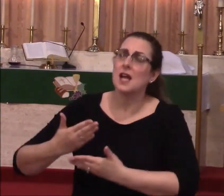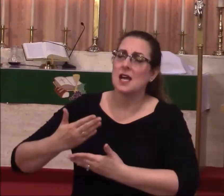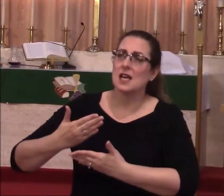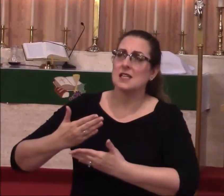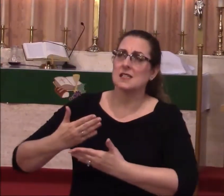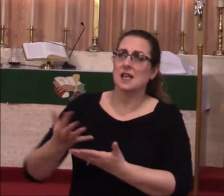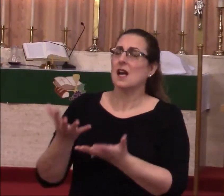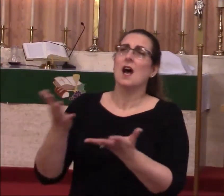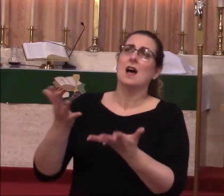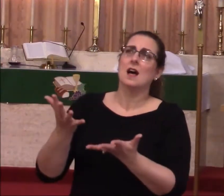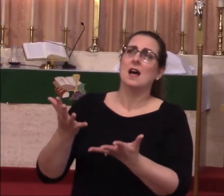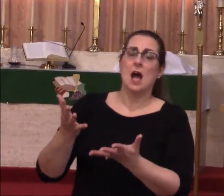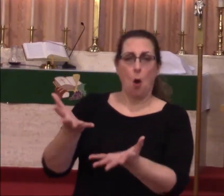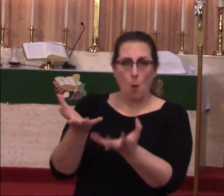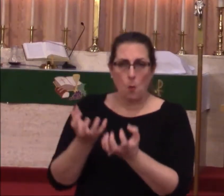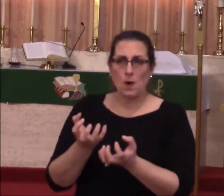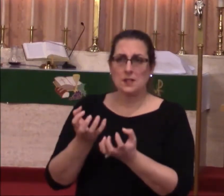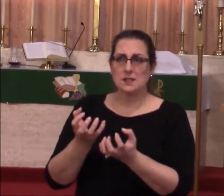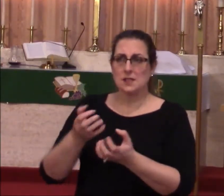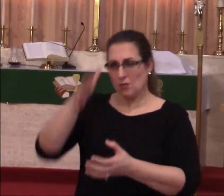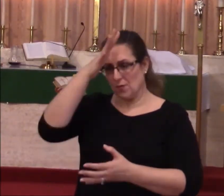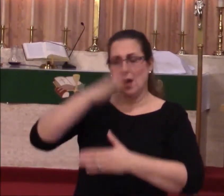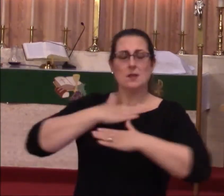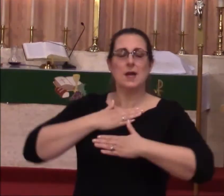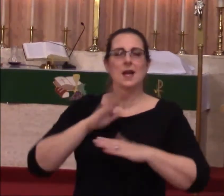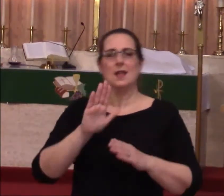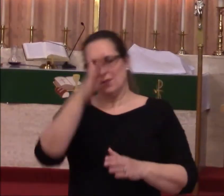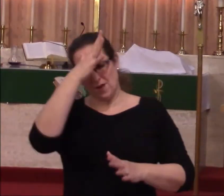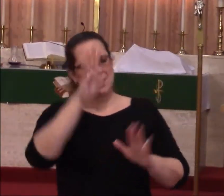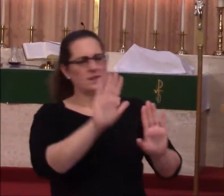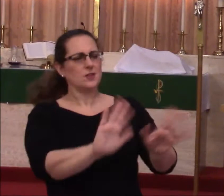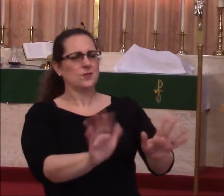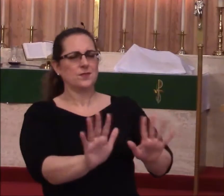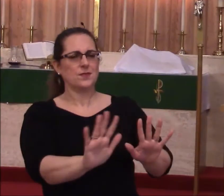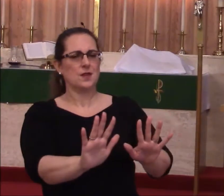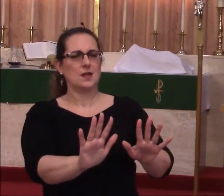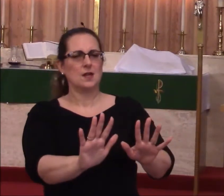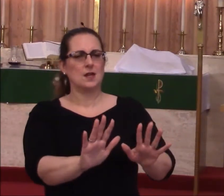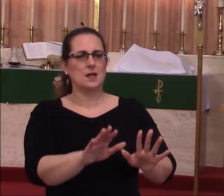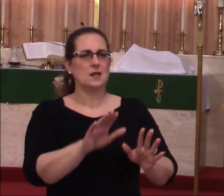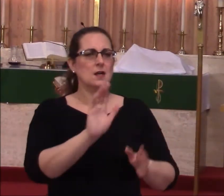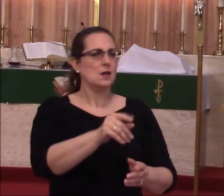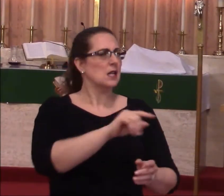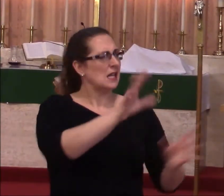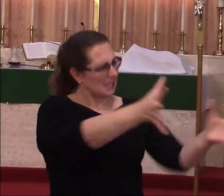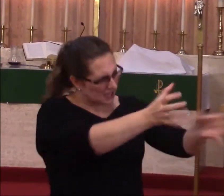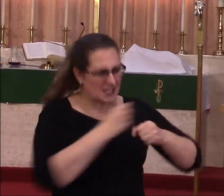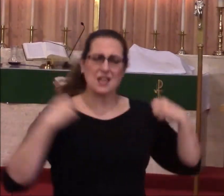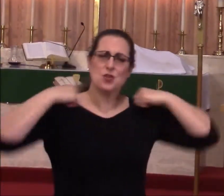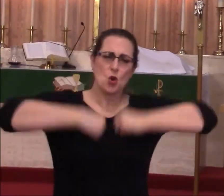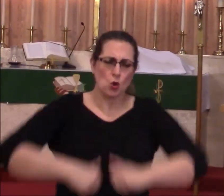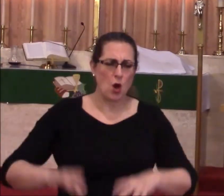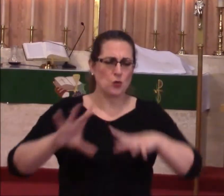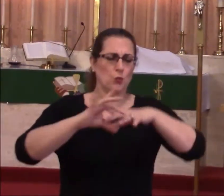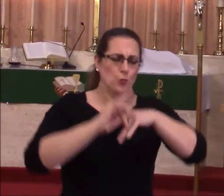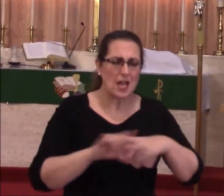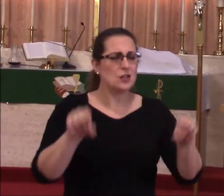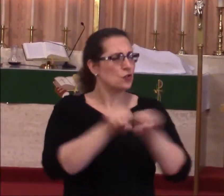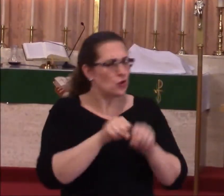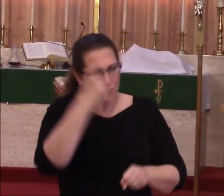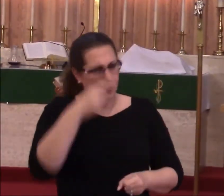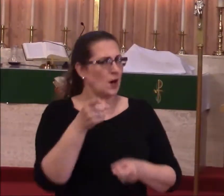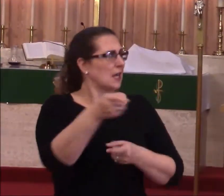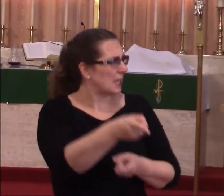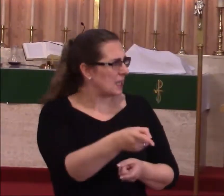back favor with his father. And the father stops him mid-sentence and says, get the robe, get the ring, put shoes on him